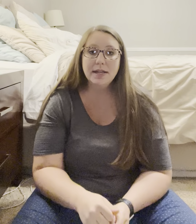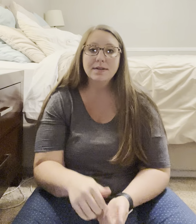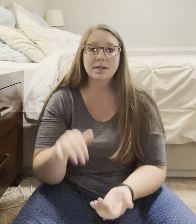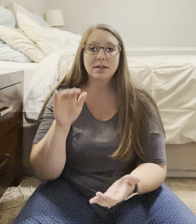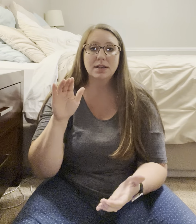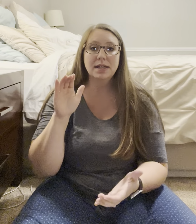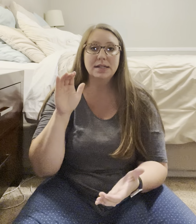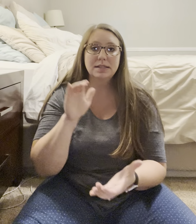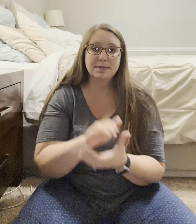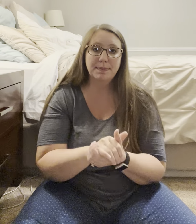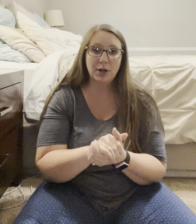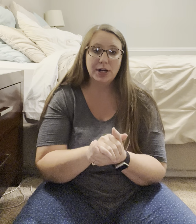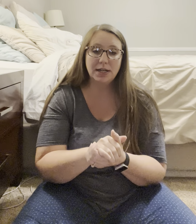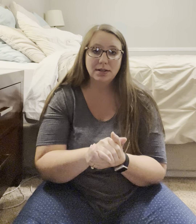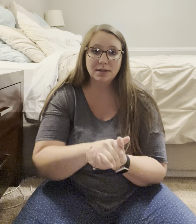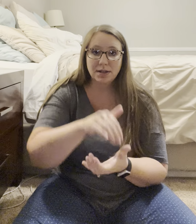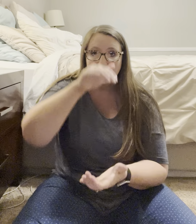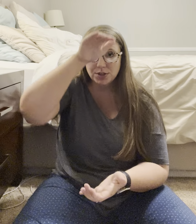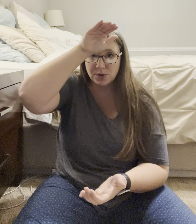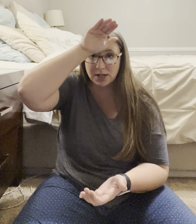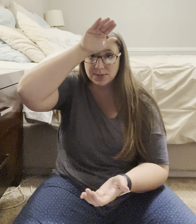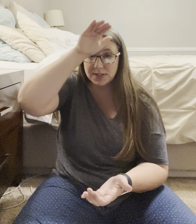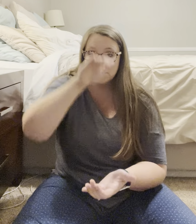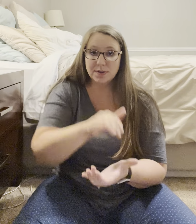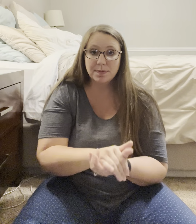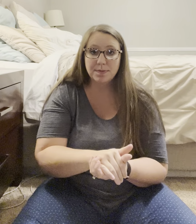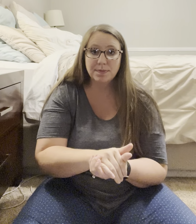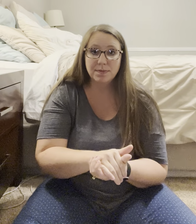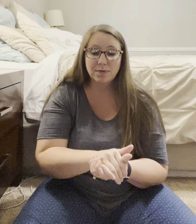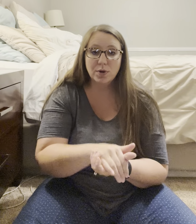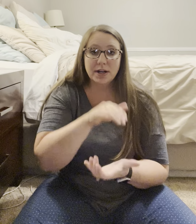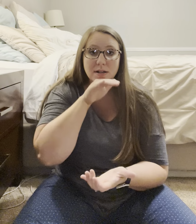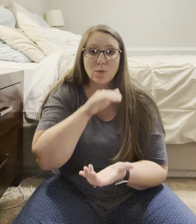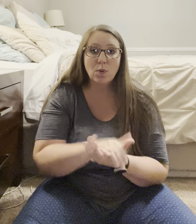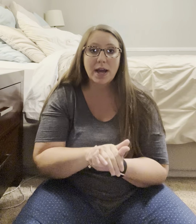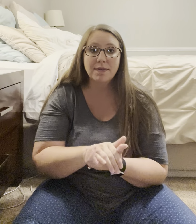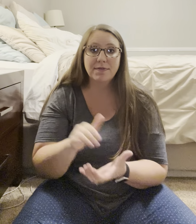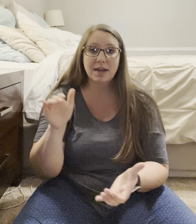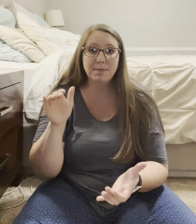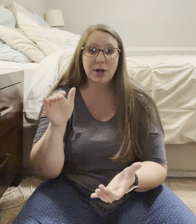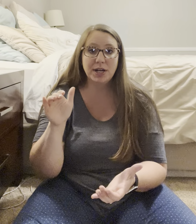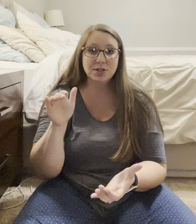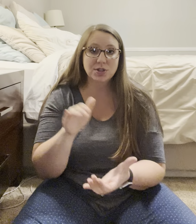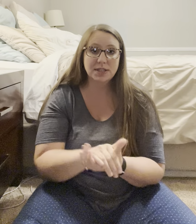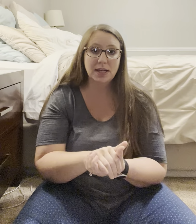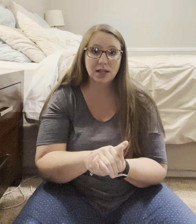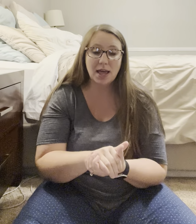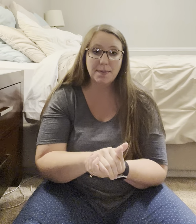is married. So husband's from forehead, wife, and married is just like a clap.